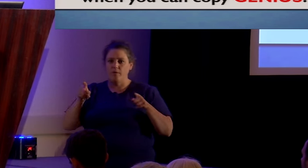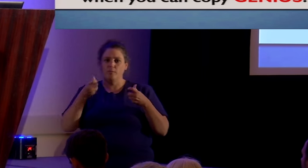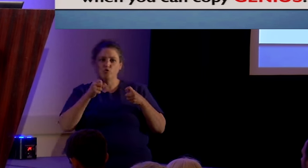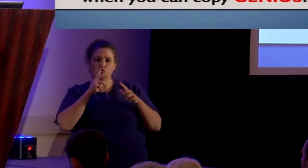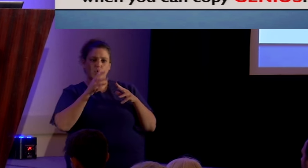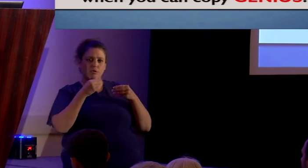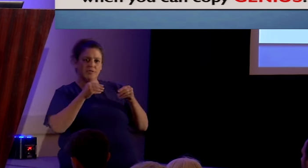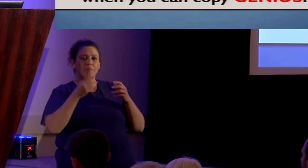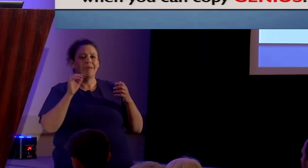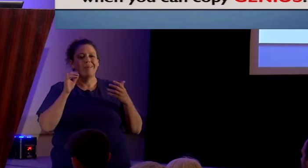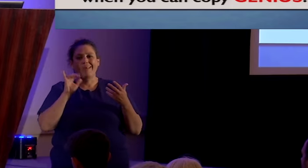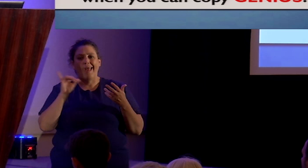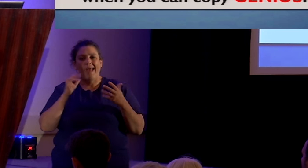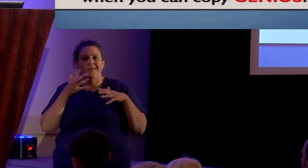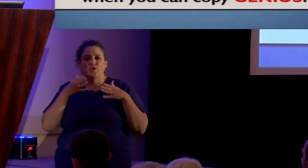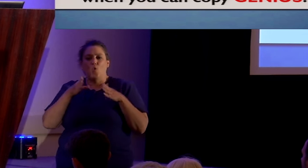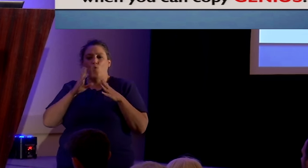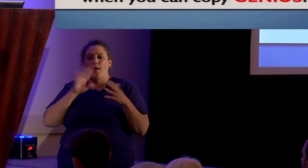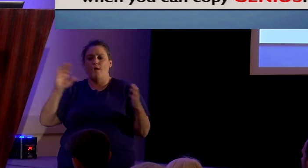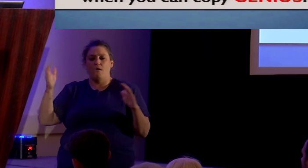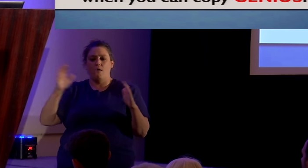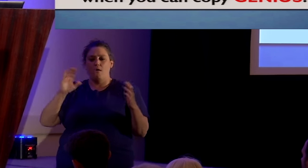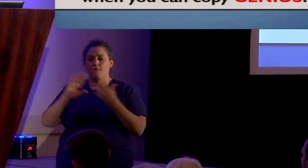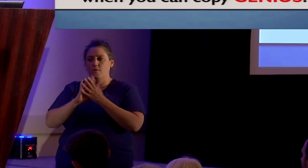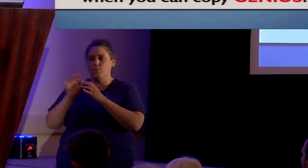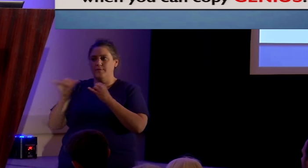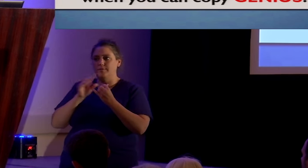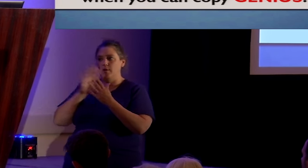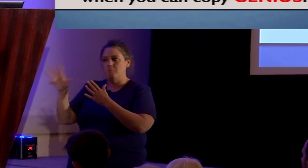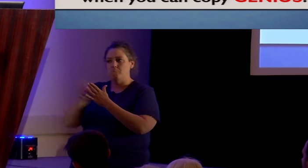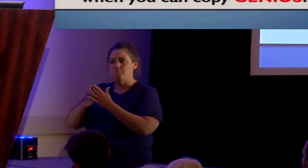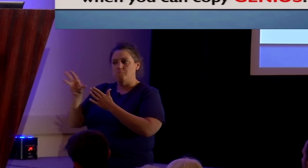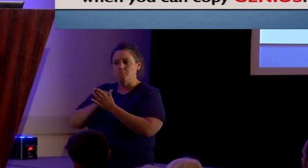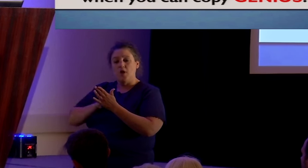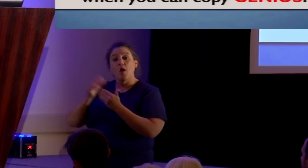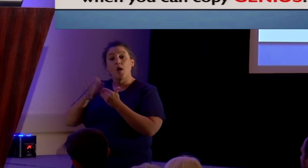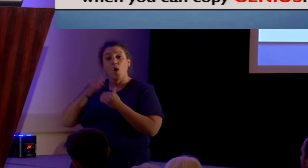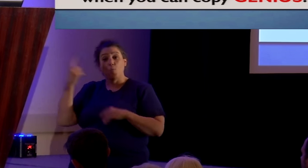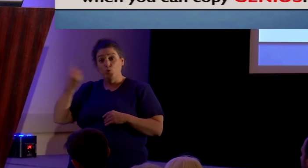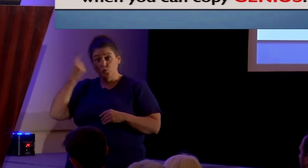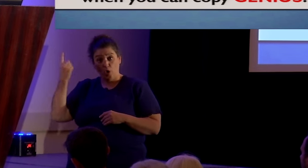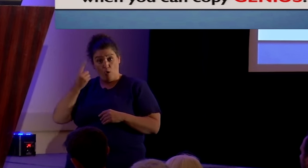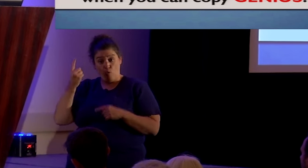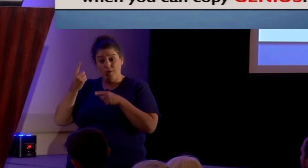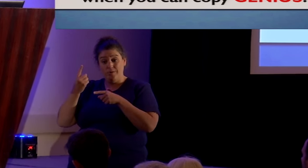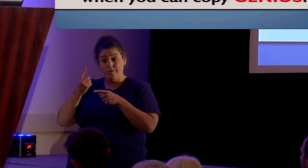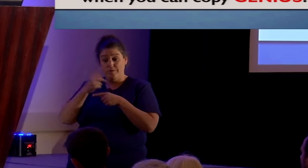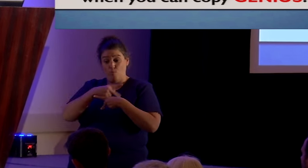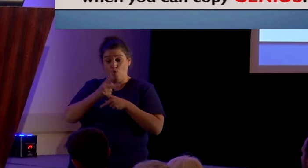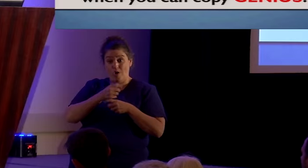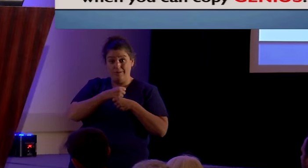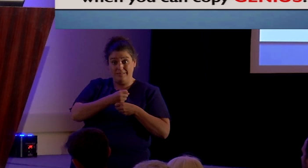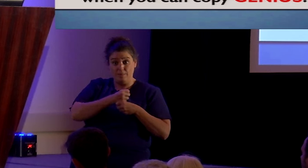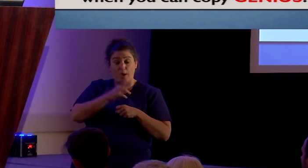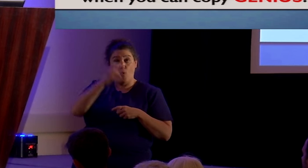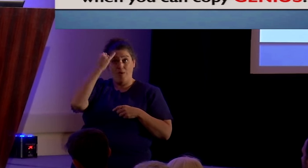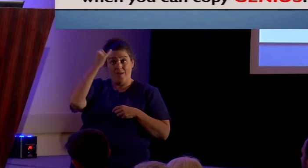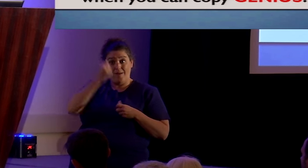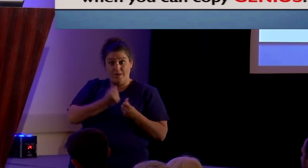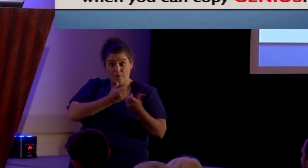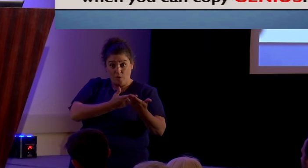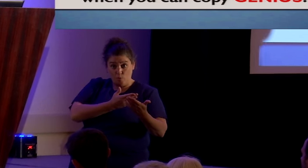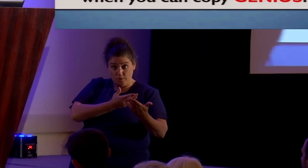alternatives to what others have already done. And in almost every case, the idea or product presented will be anything